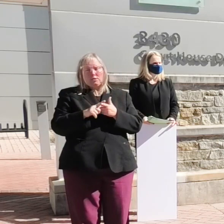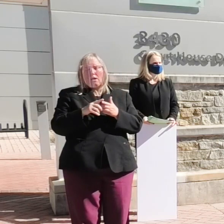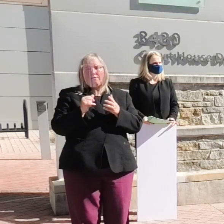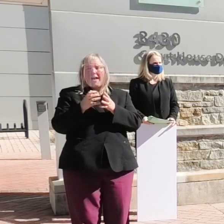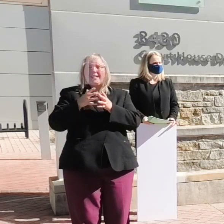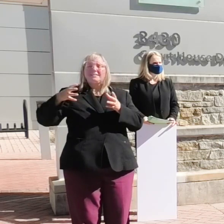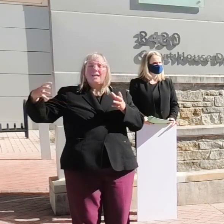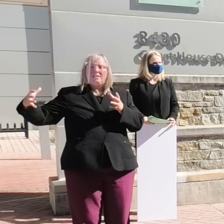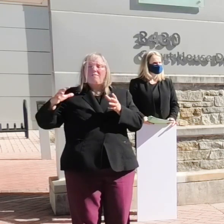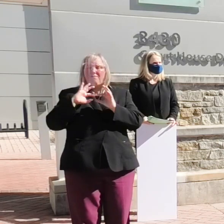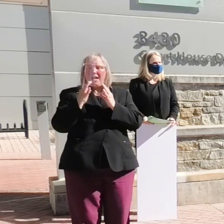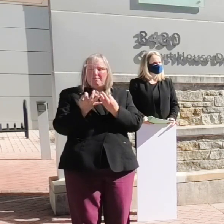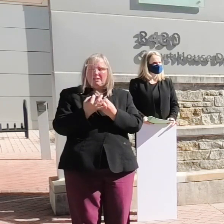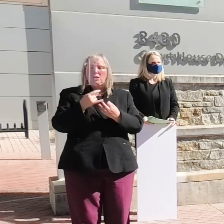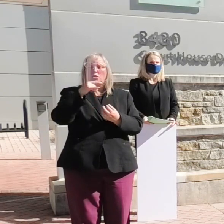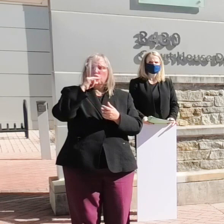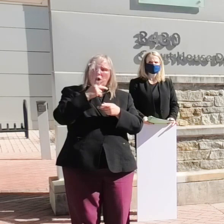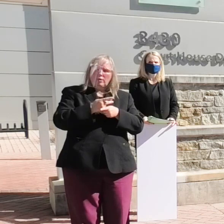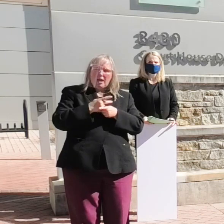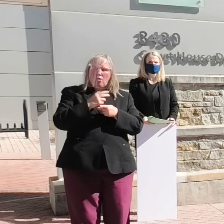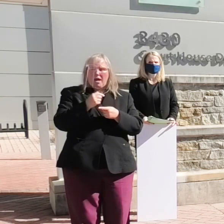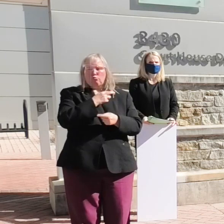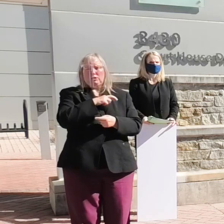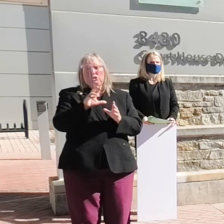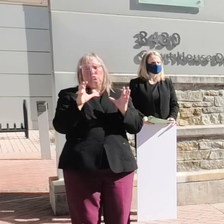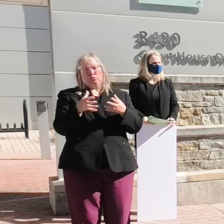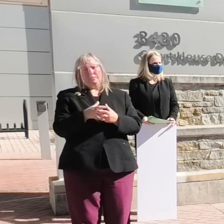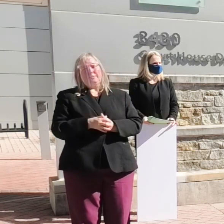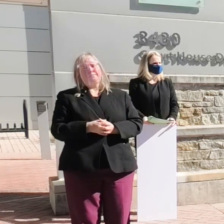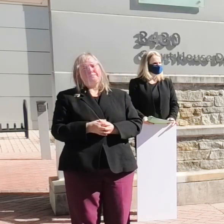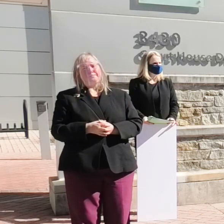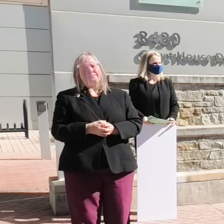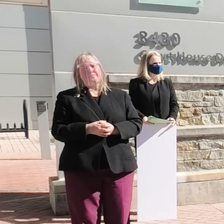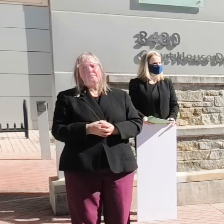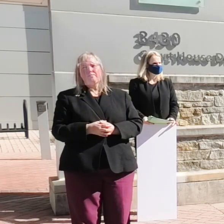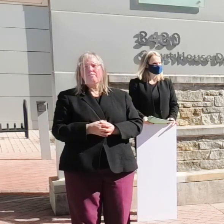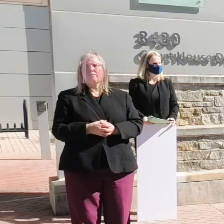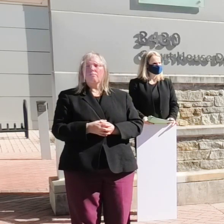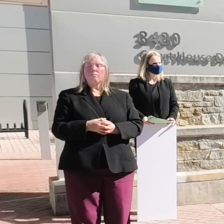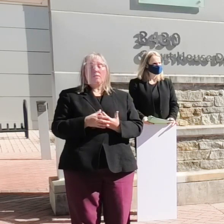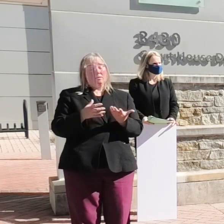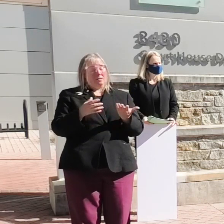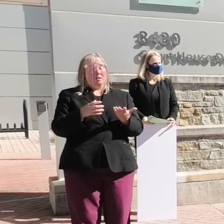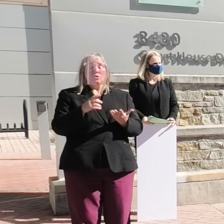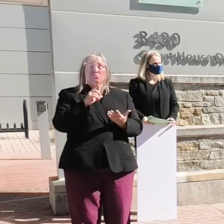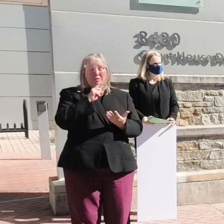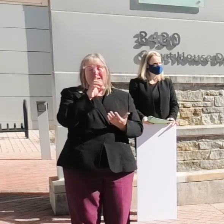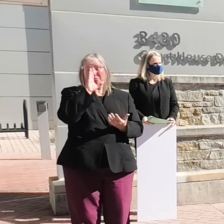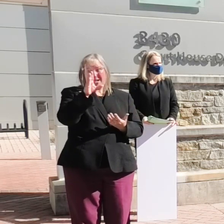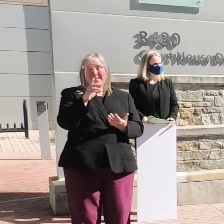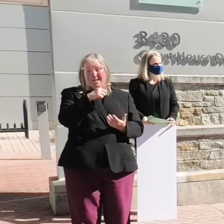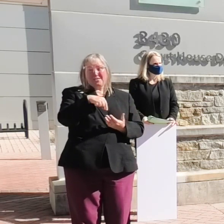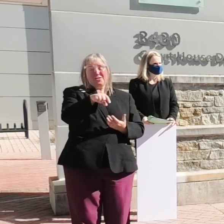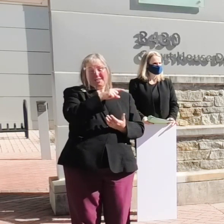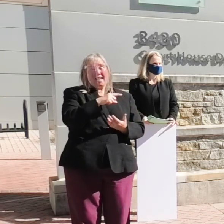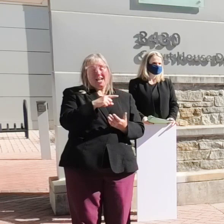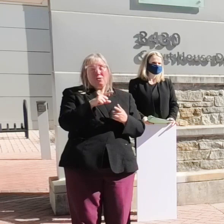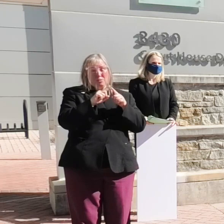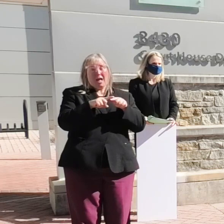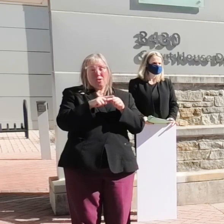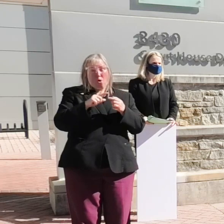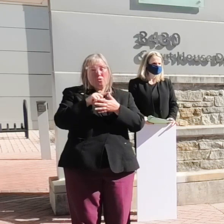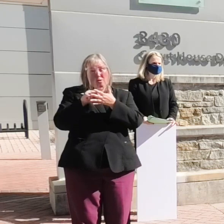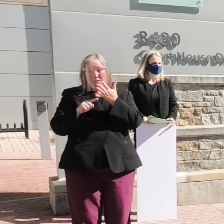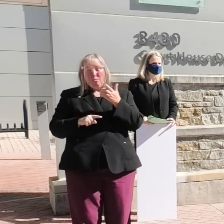families child care and religious groups which frankly they relied on to keep their heads above water